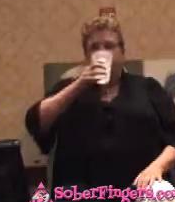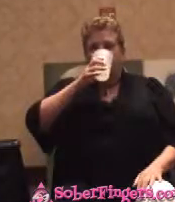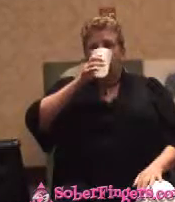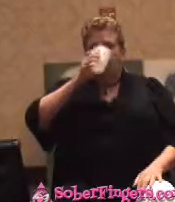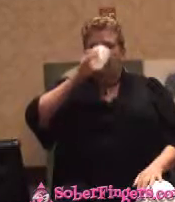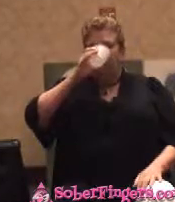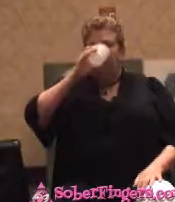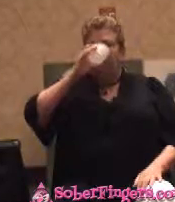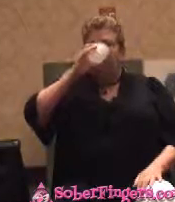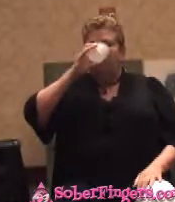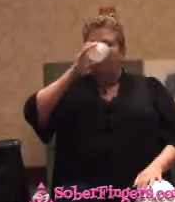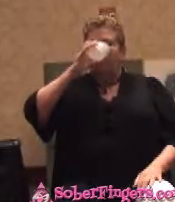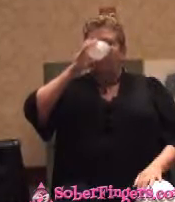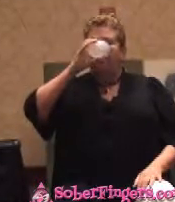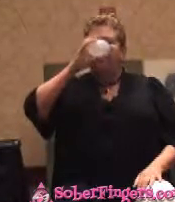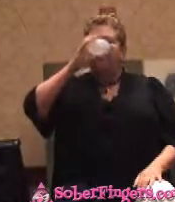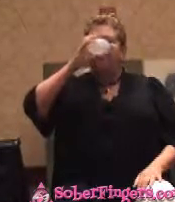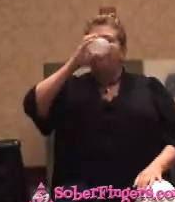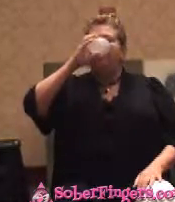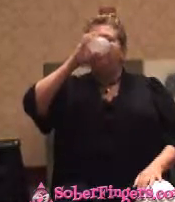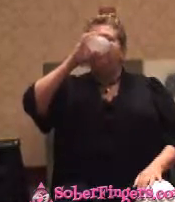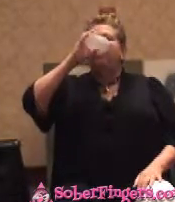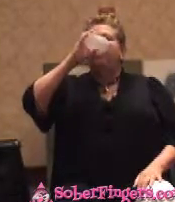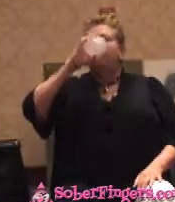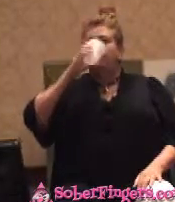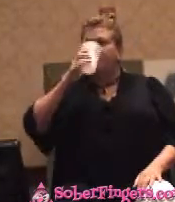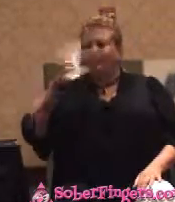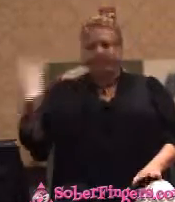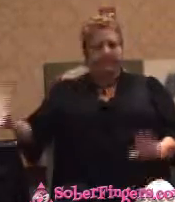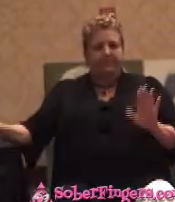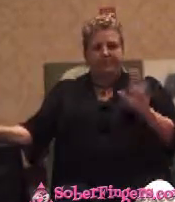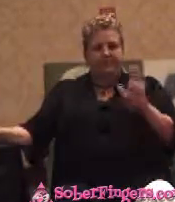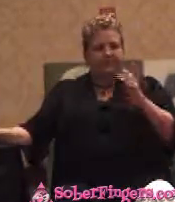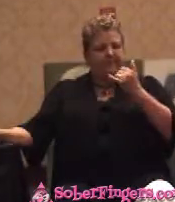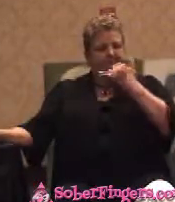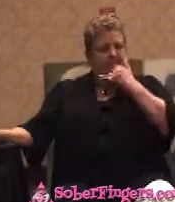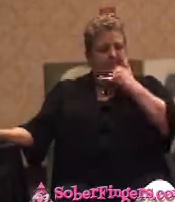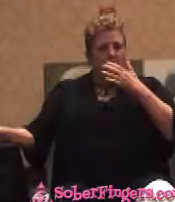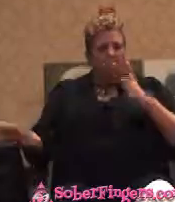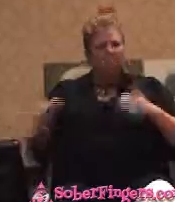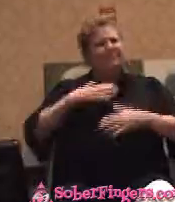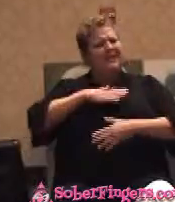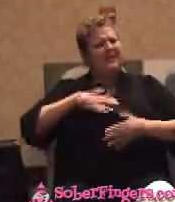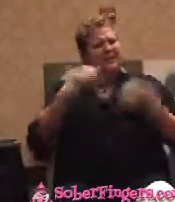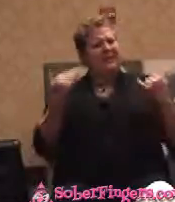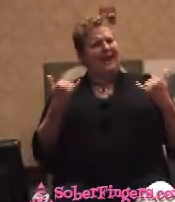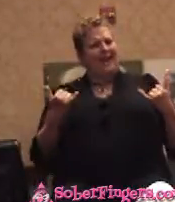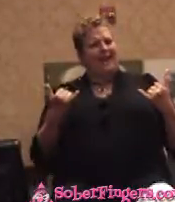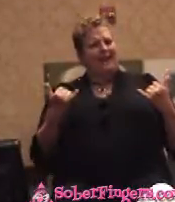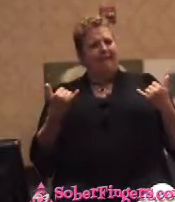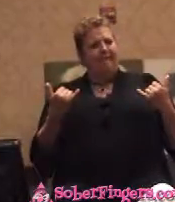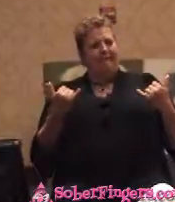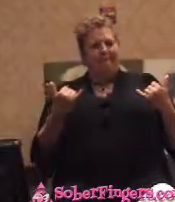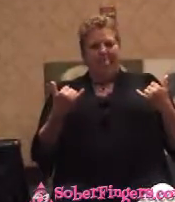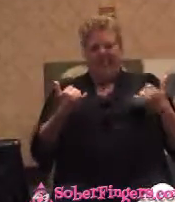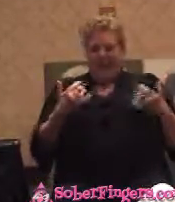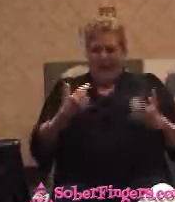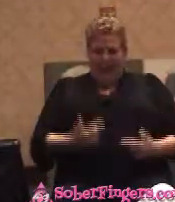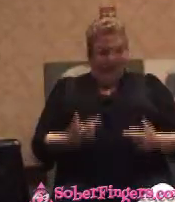Wrong side of the corner. Wrong side of the corner. Wrong today. Live today. Give today. That's